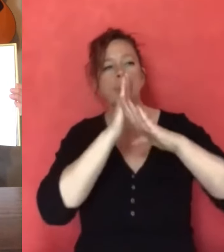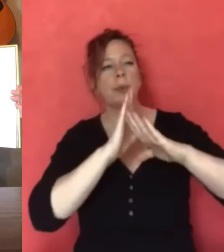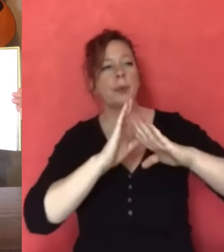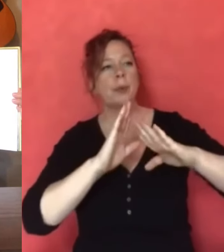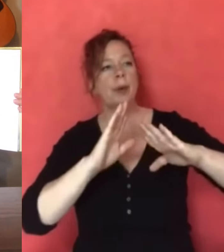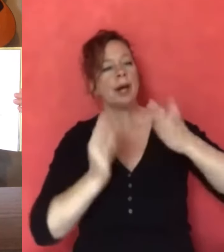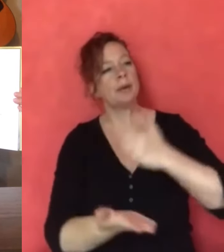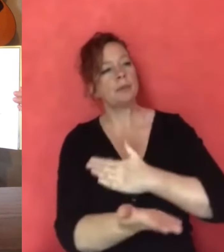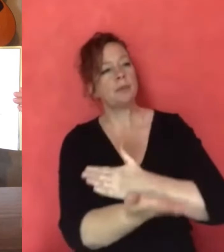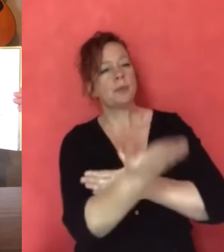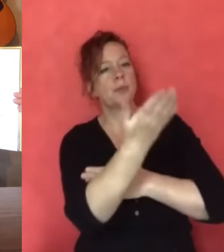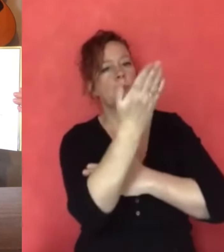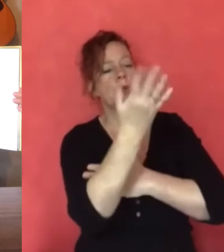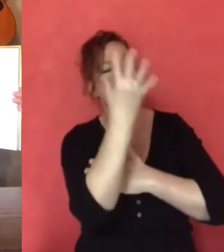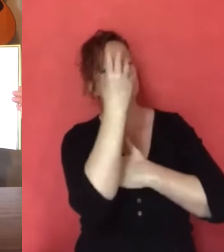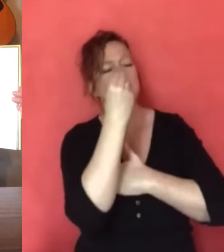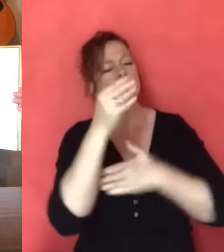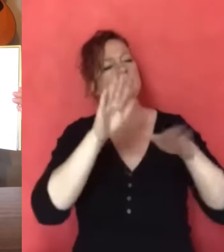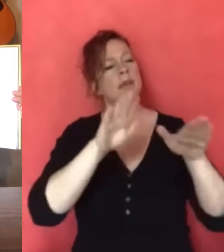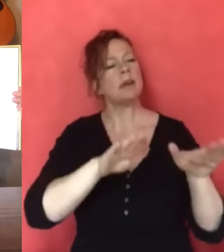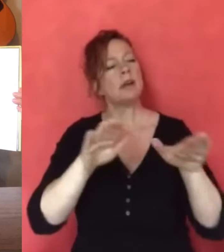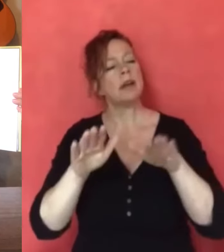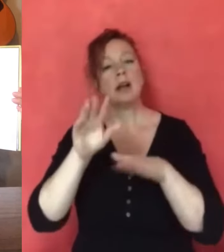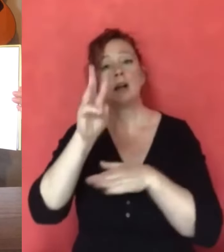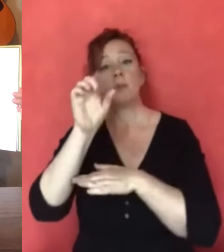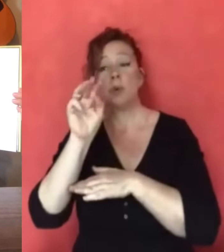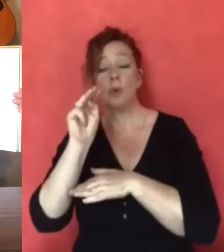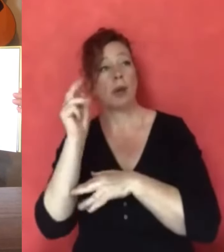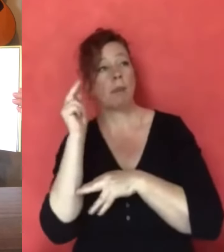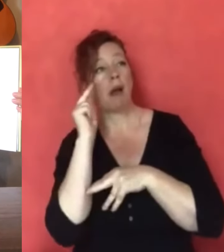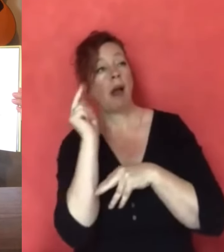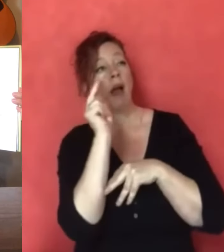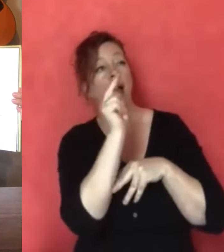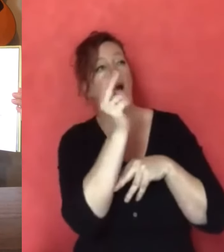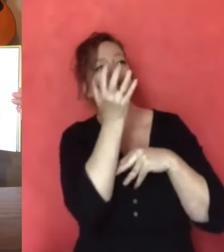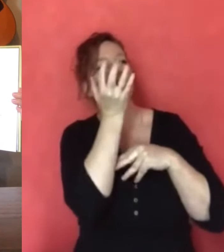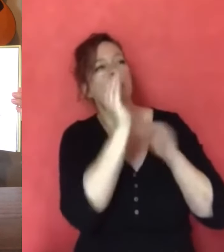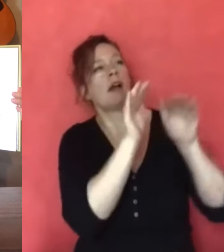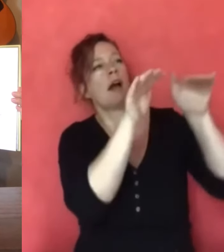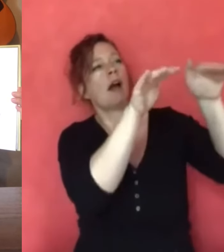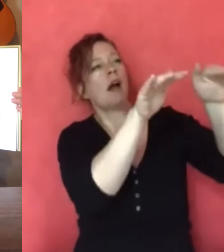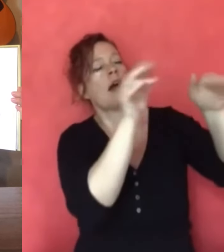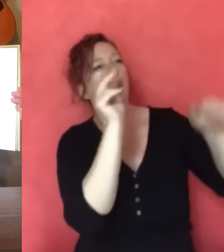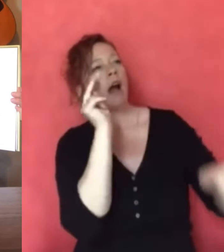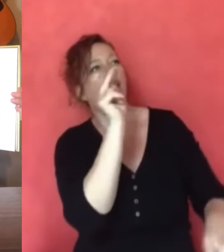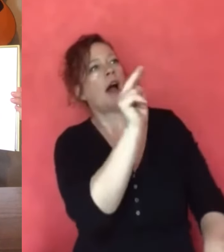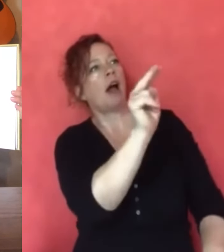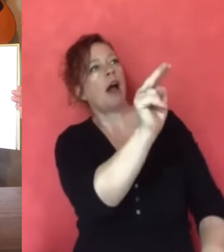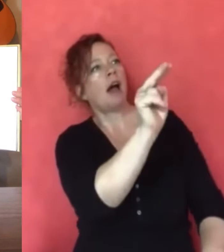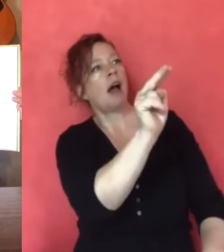On a quiet morning, sleepy and still, William looks out on a moss-covered hill.